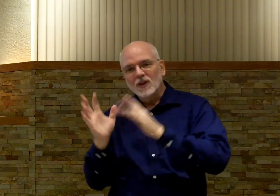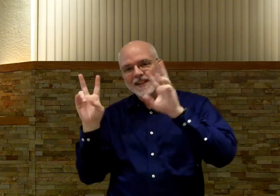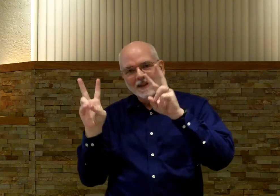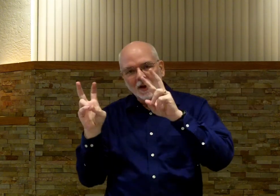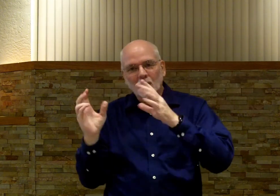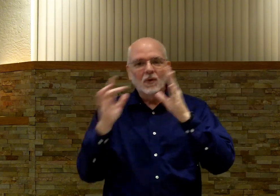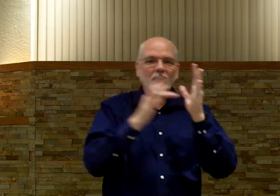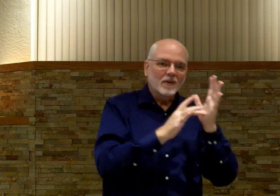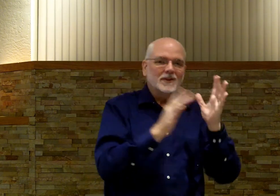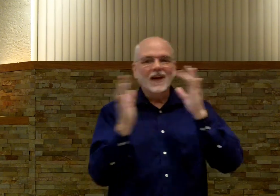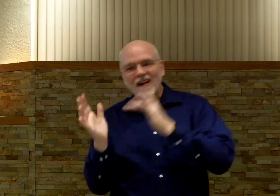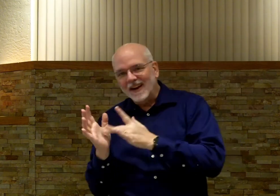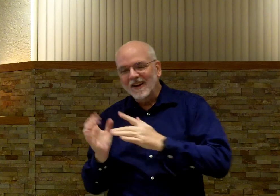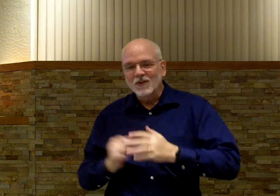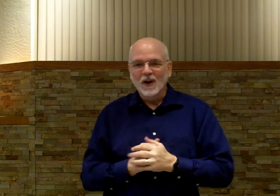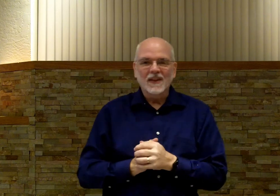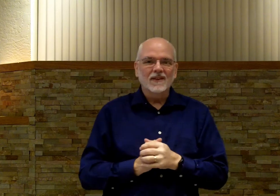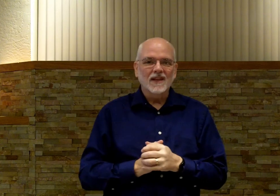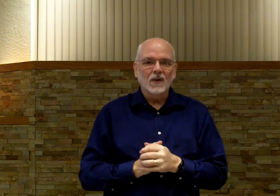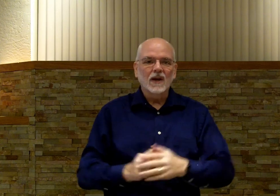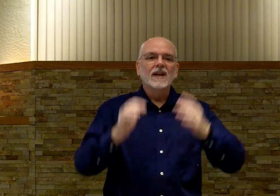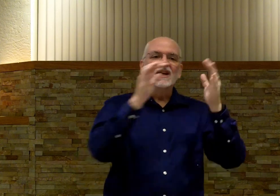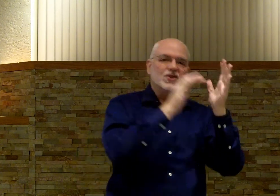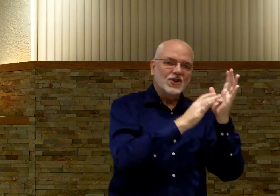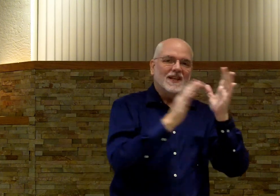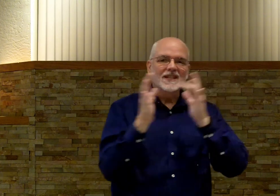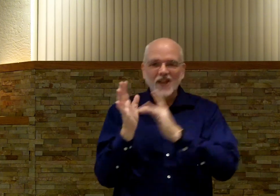-syllable sign, if you want to think of it that way. Jesus.